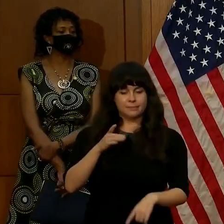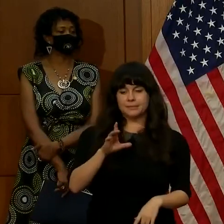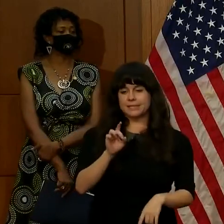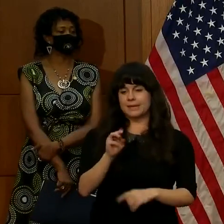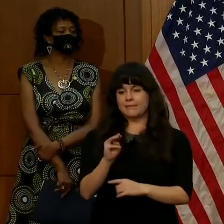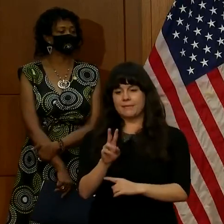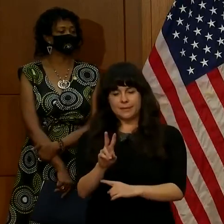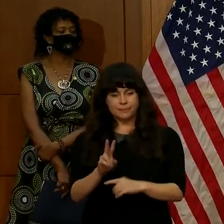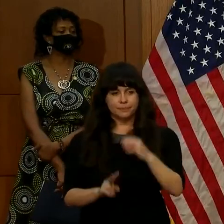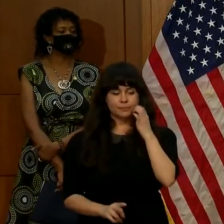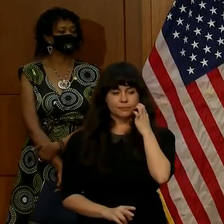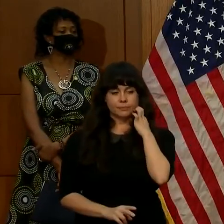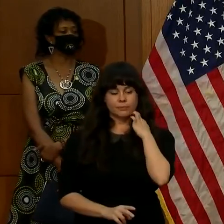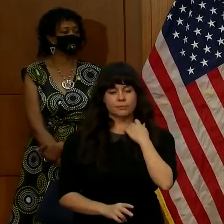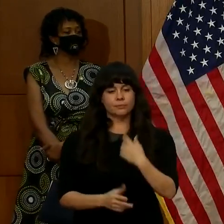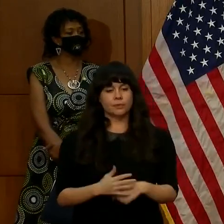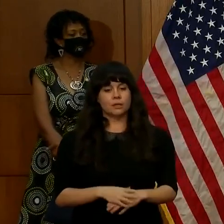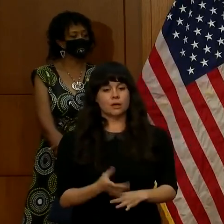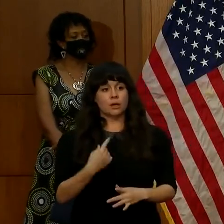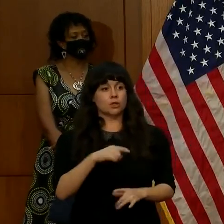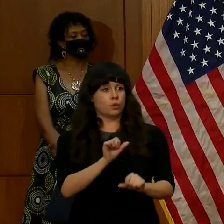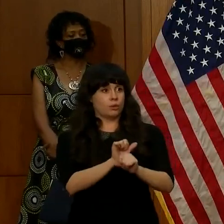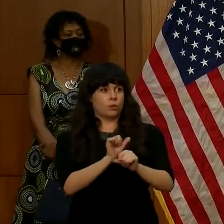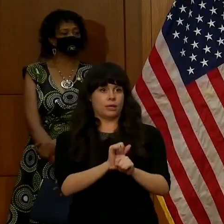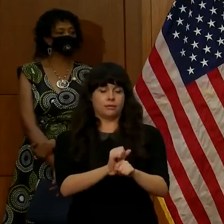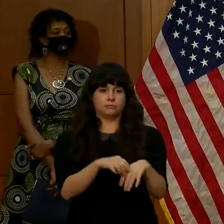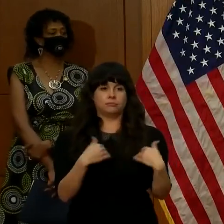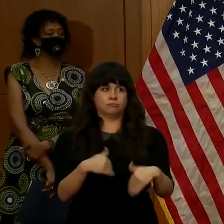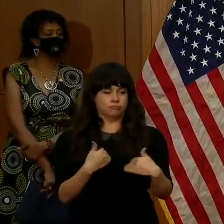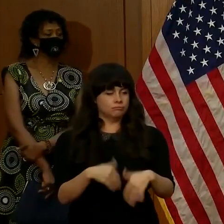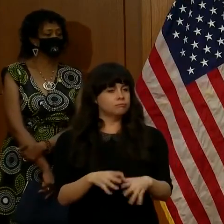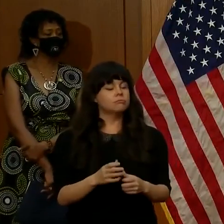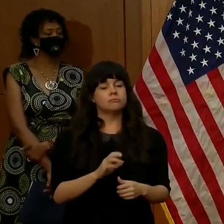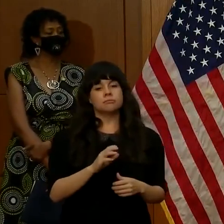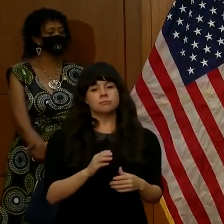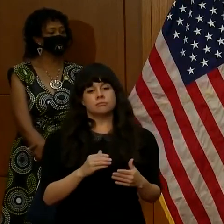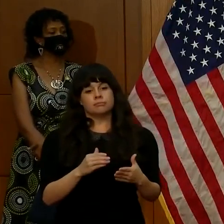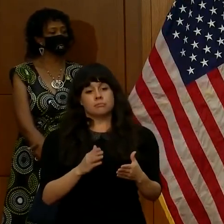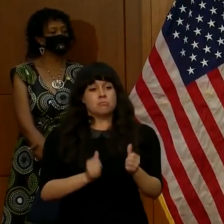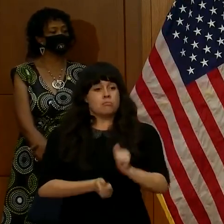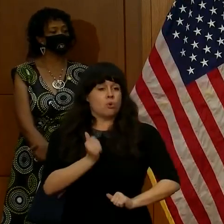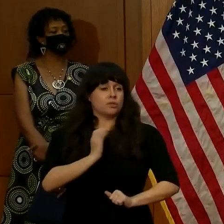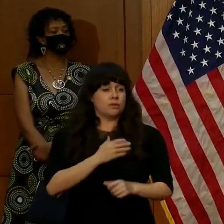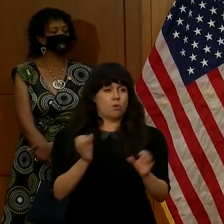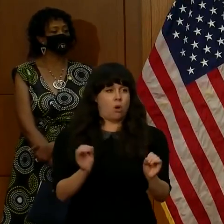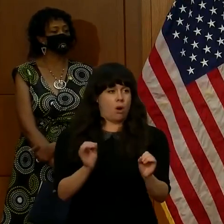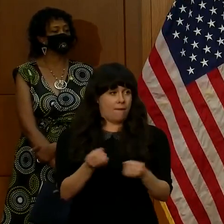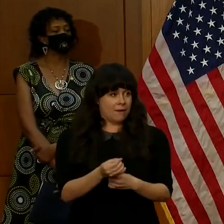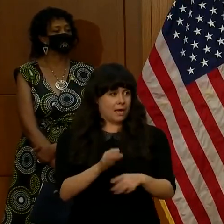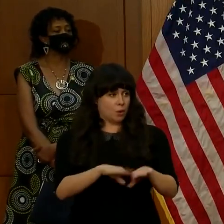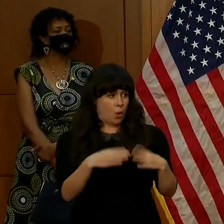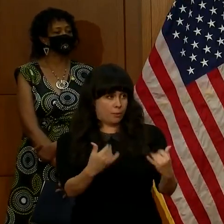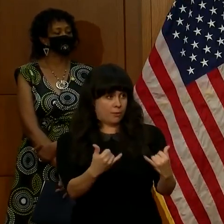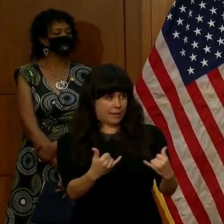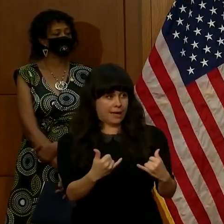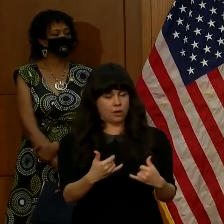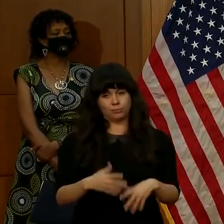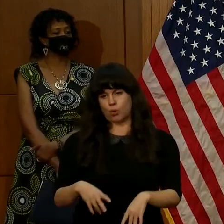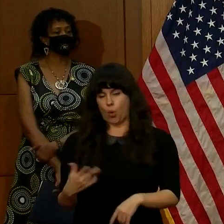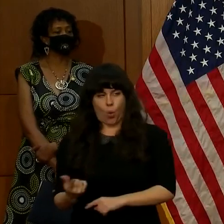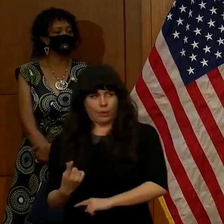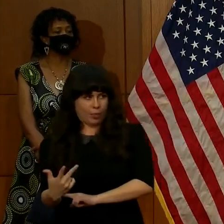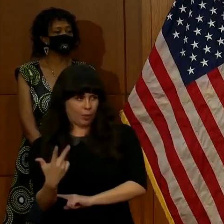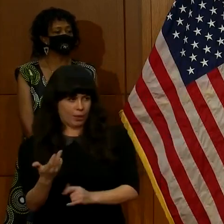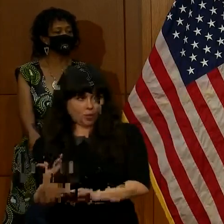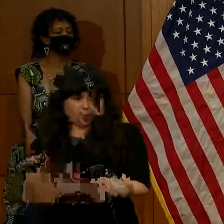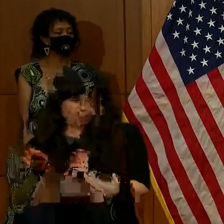We are working hard. We have almost all of our offices open at this point, all but three offices. They are